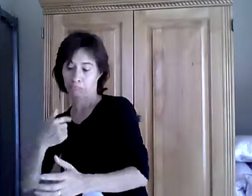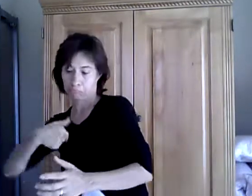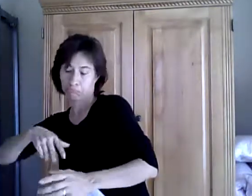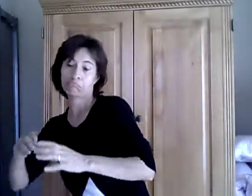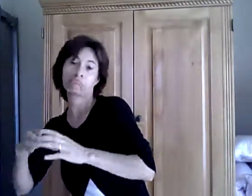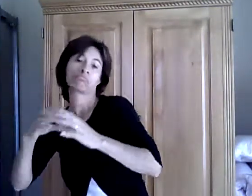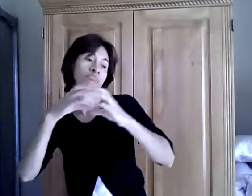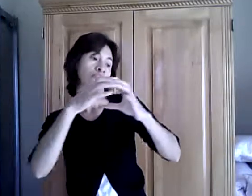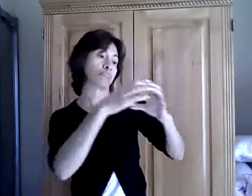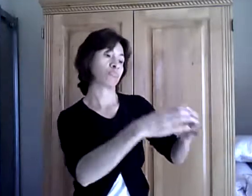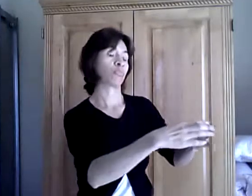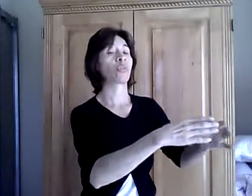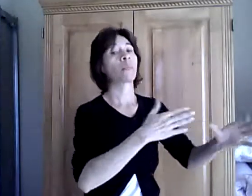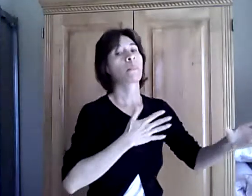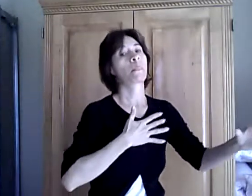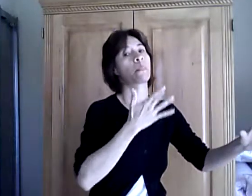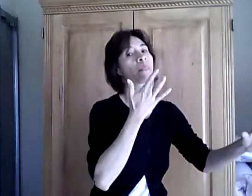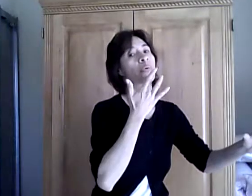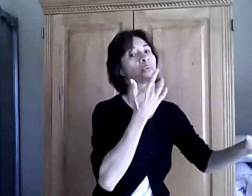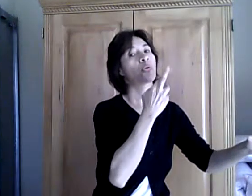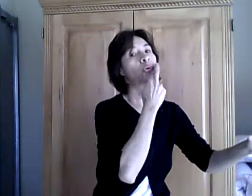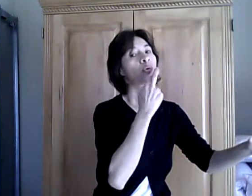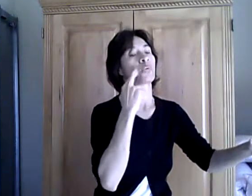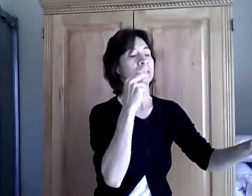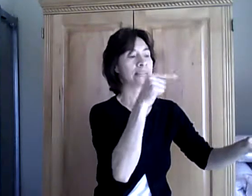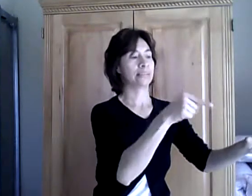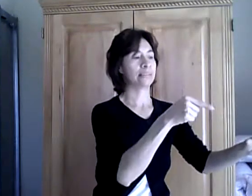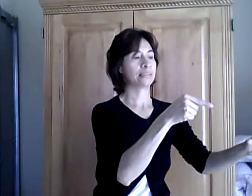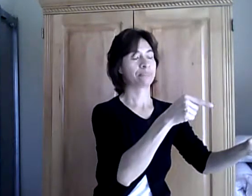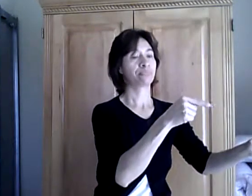I got home my husband and our girls had cleaned the whole house